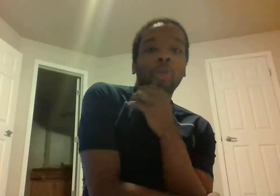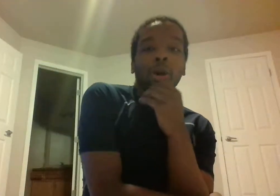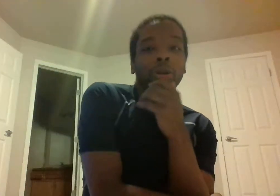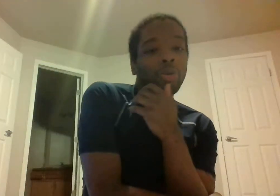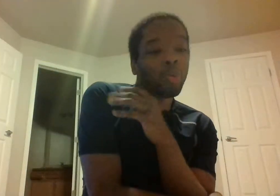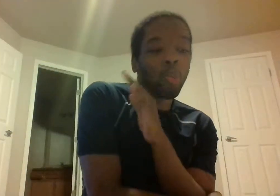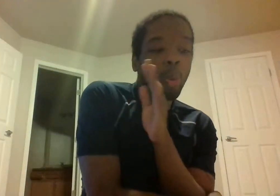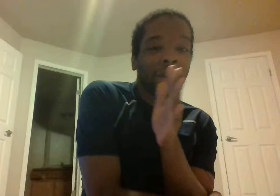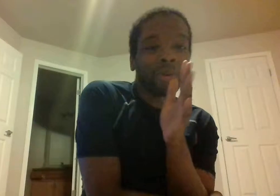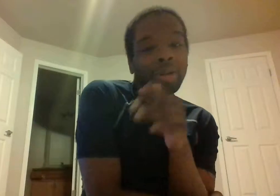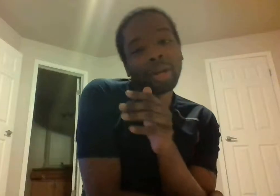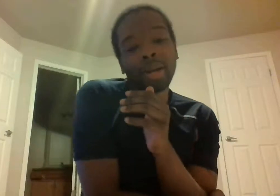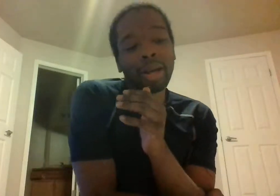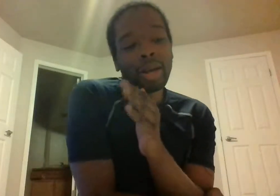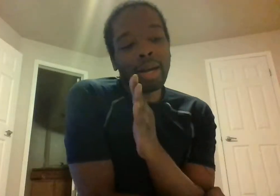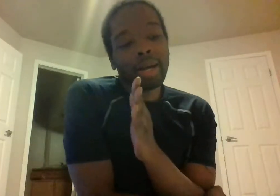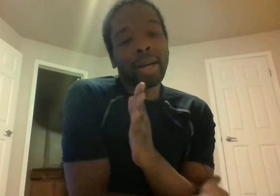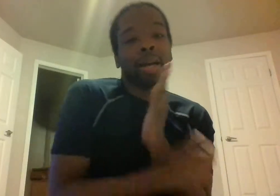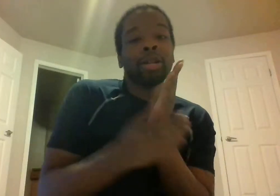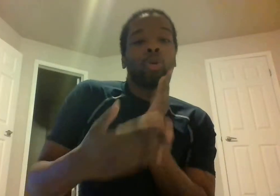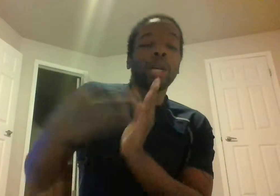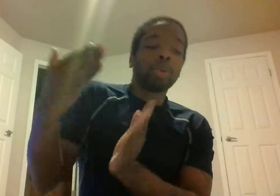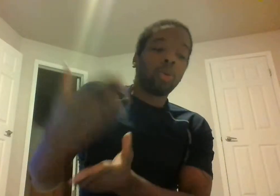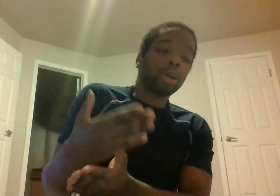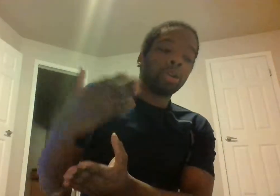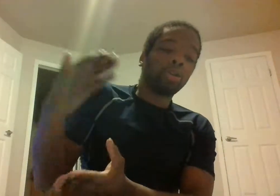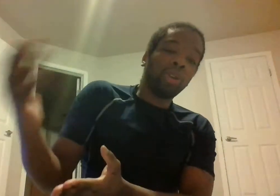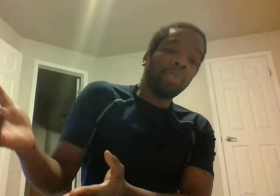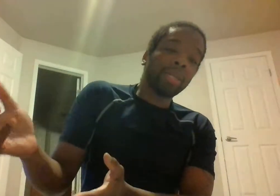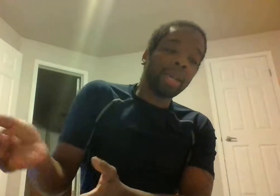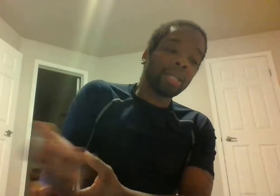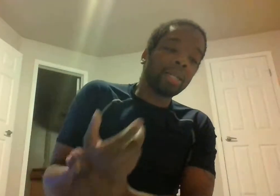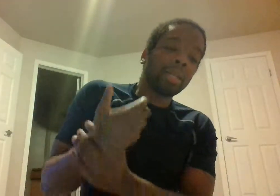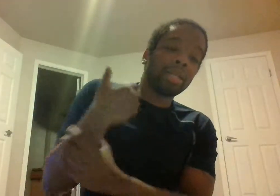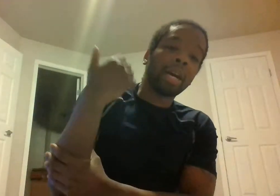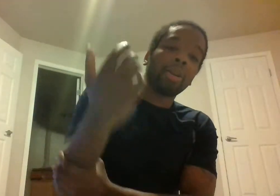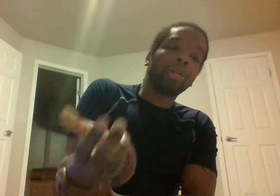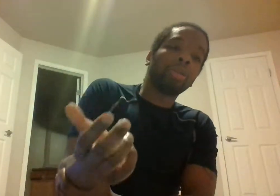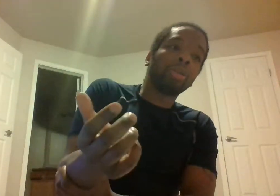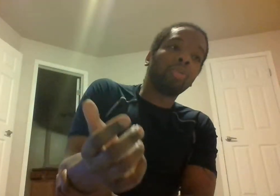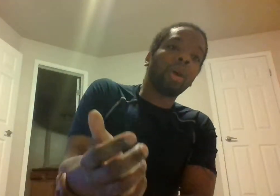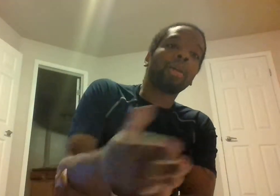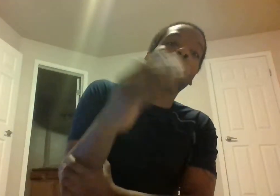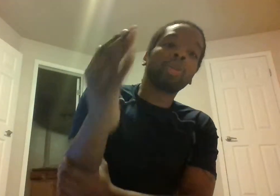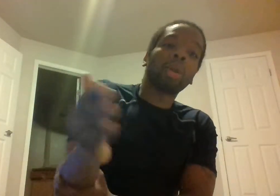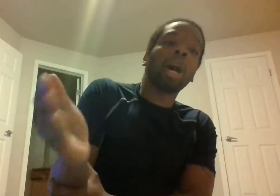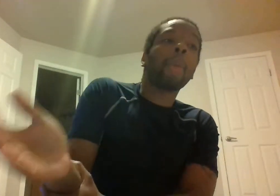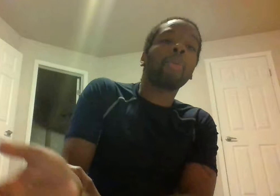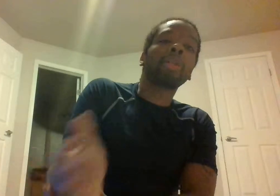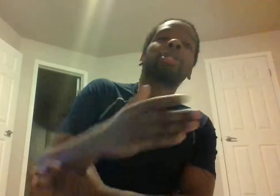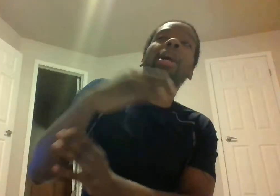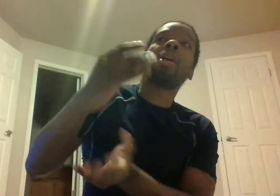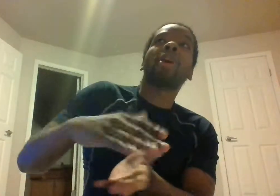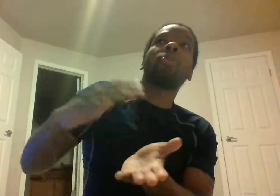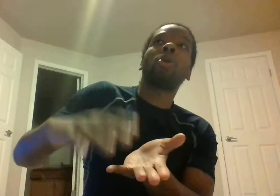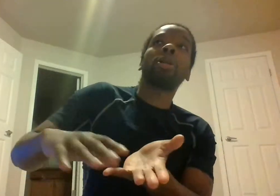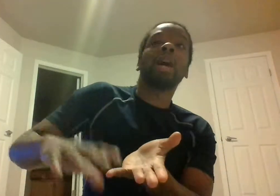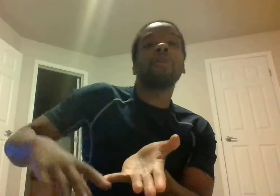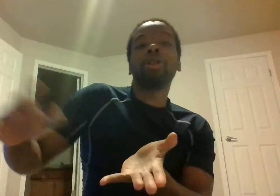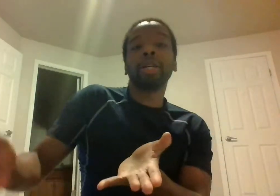water whatever in the wastewater treatment section is how you treat water and wastewater operation how that water is offered to get